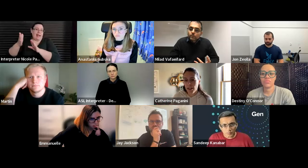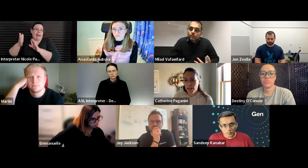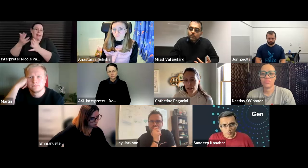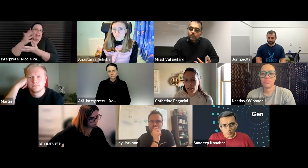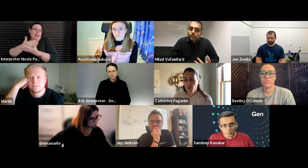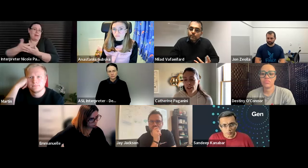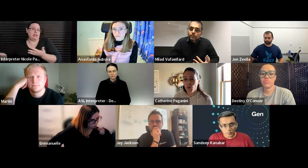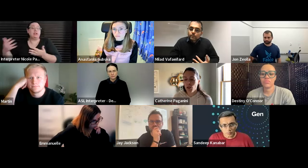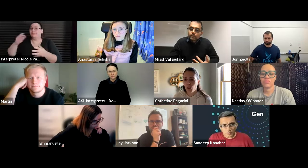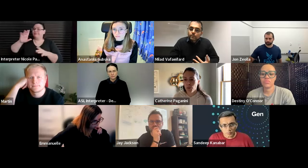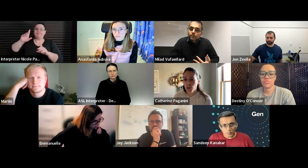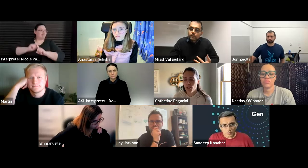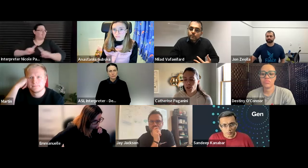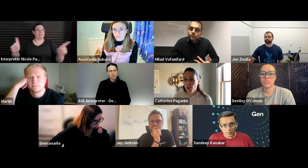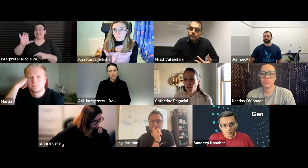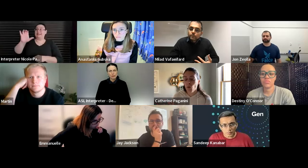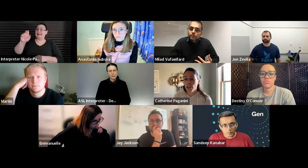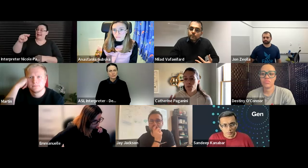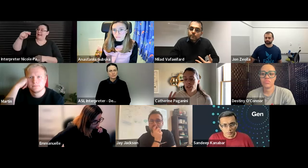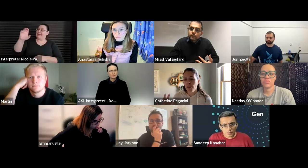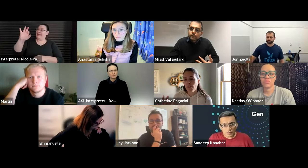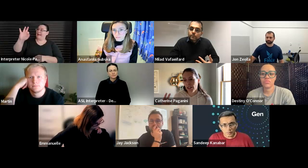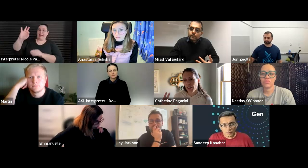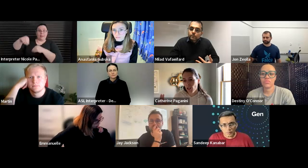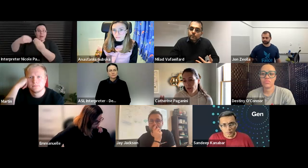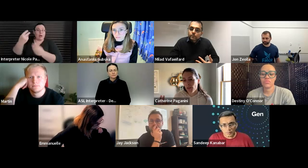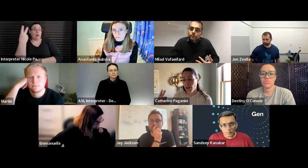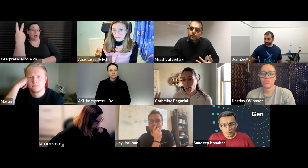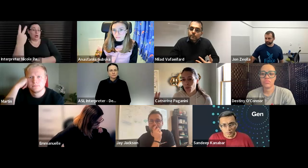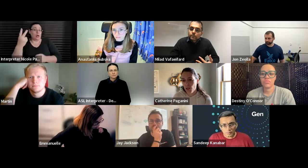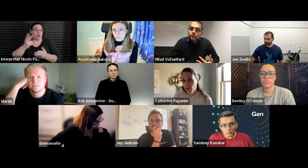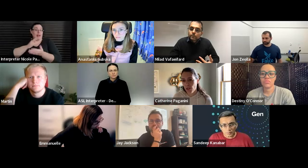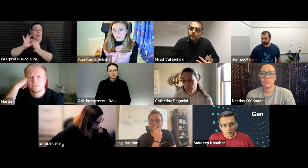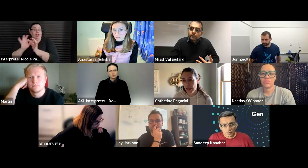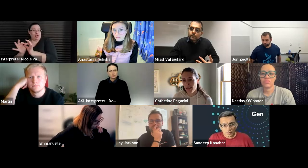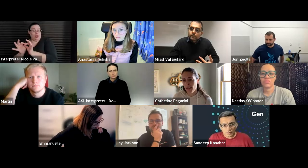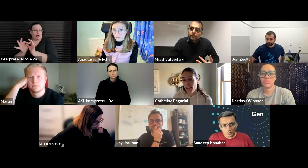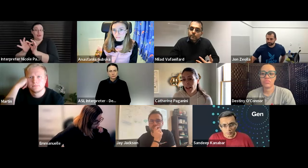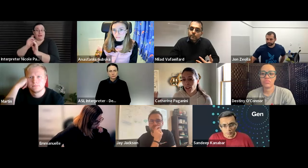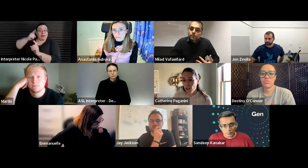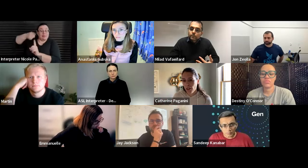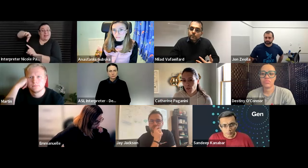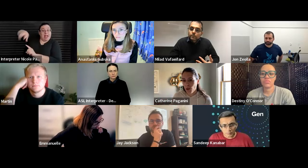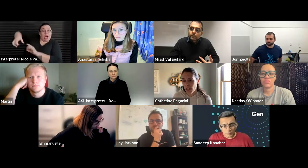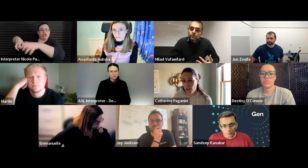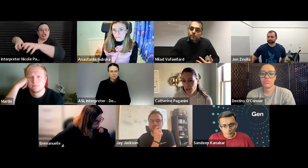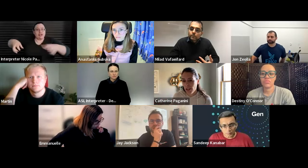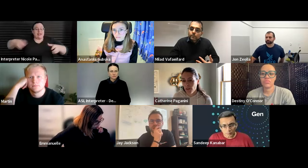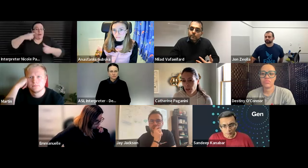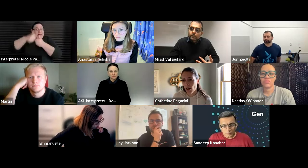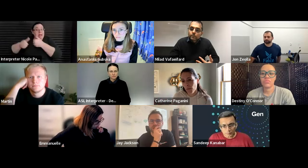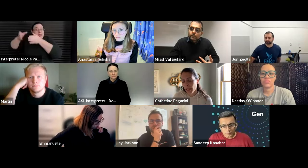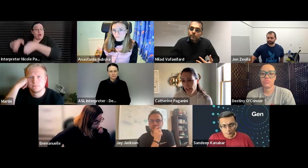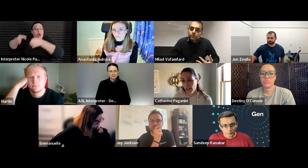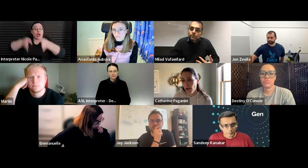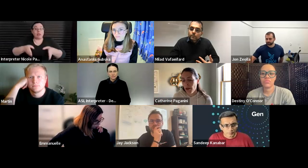expect the cncf to provide two interpreters for a specific country for each person because that's a